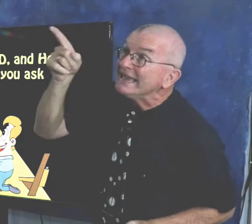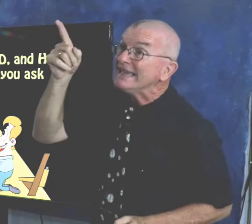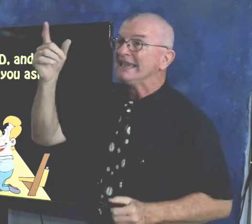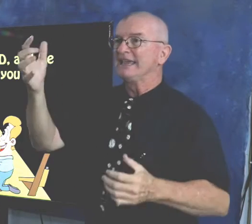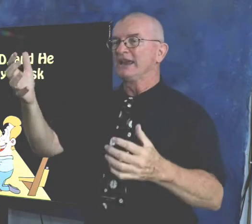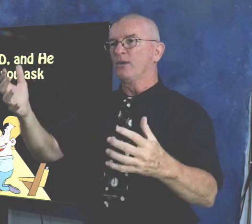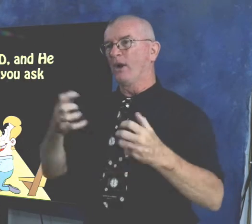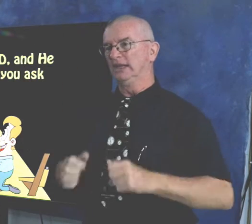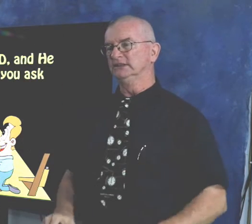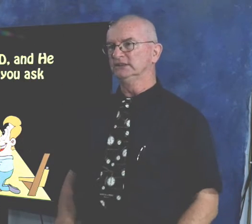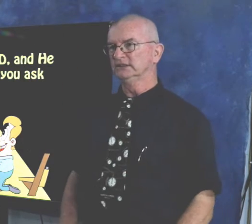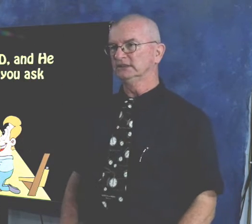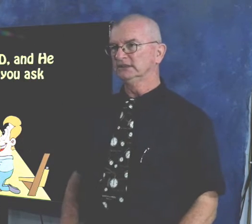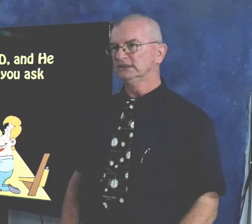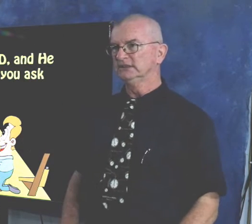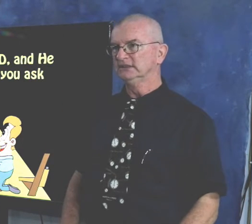what He wants us.